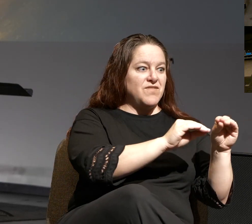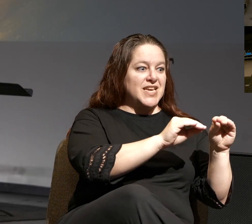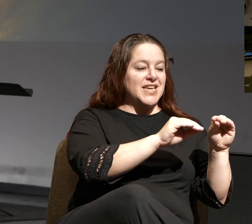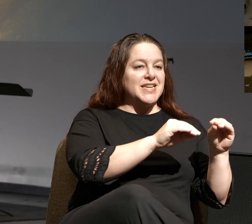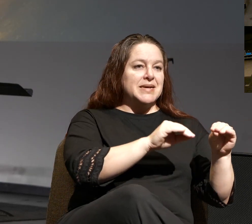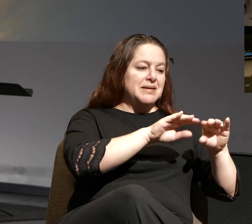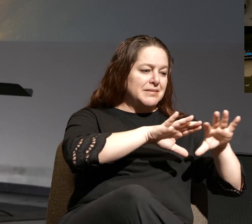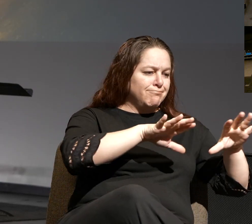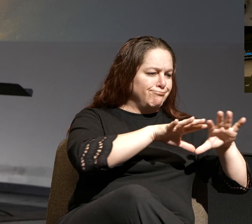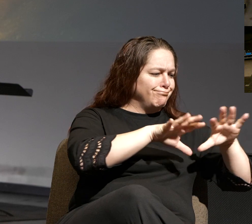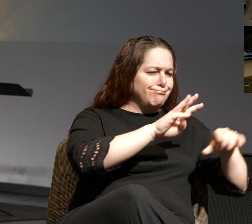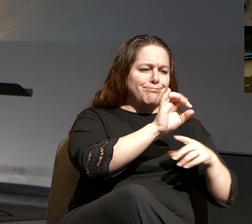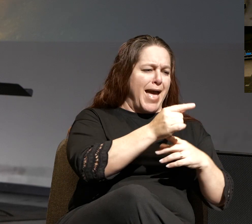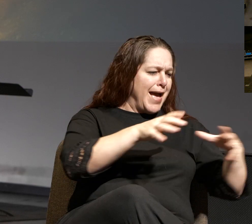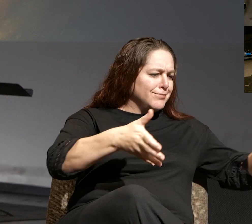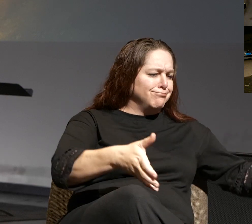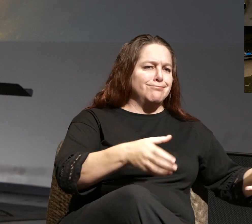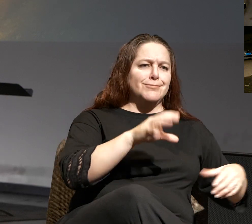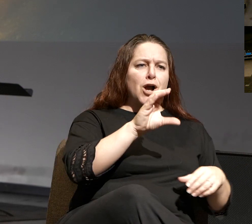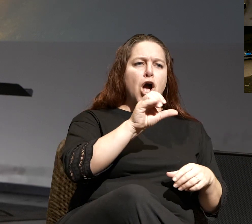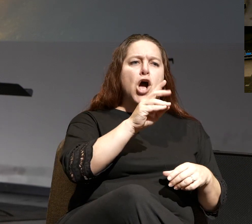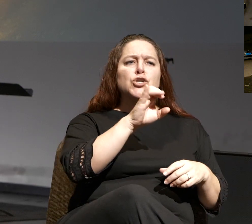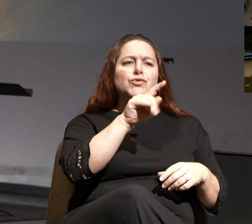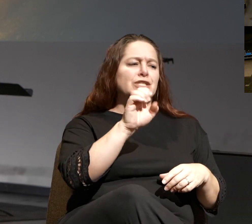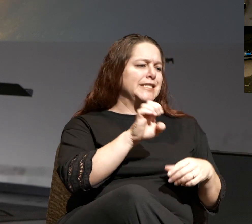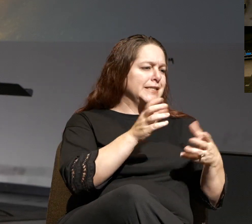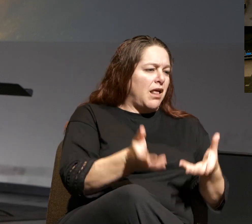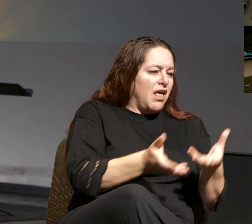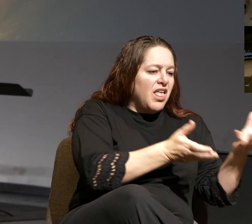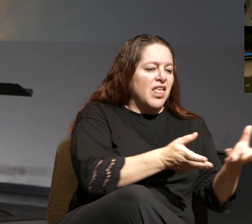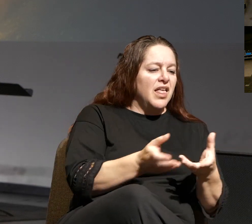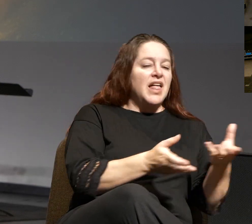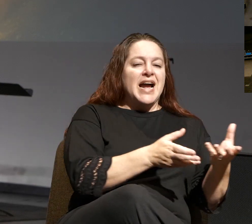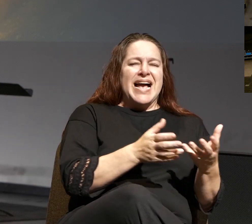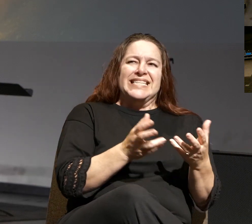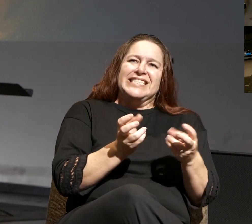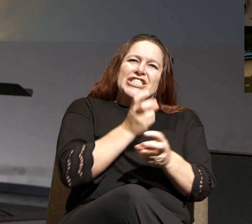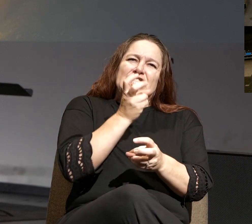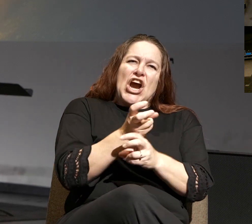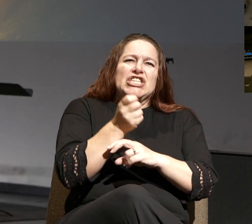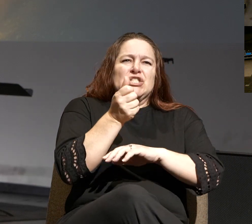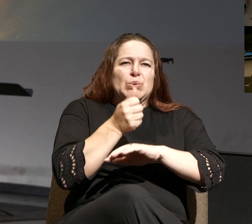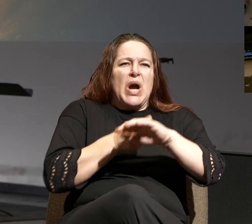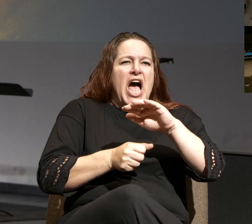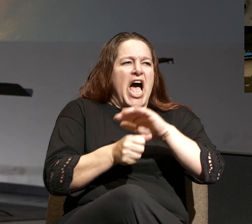of concrete and thinset, it's hard to hide that.